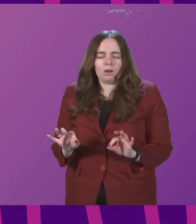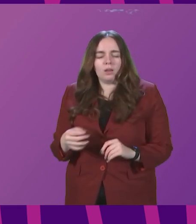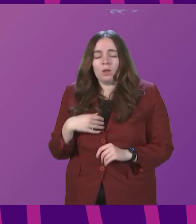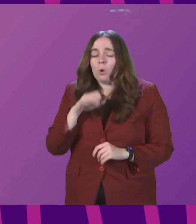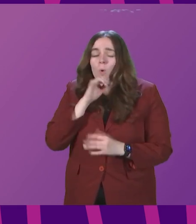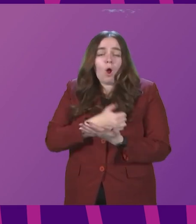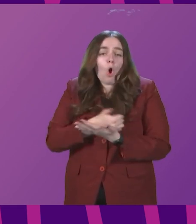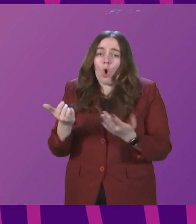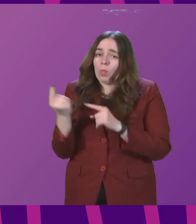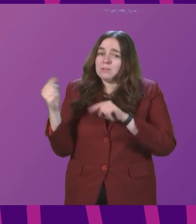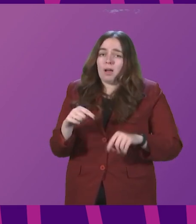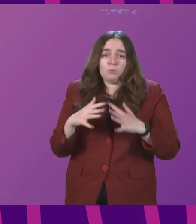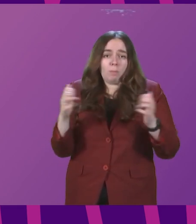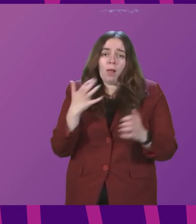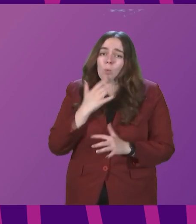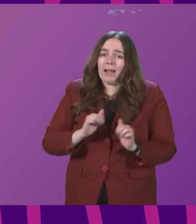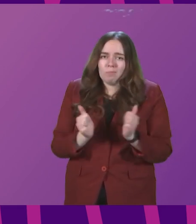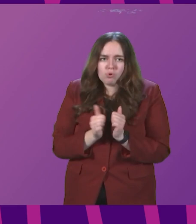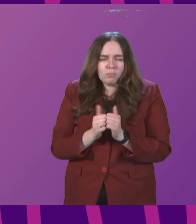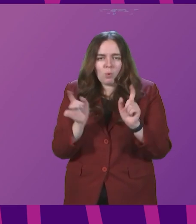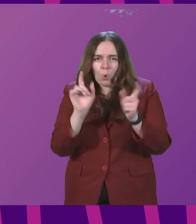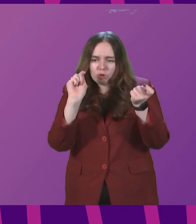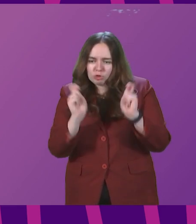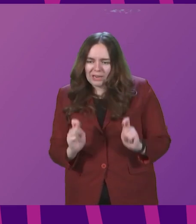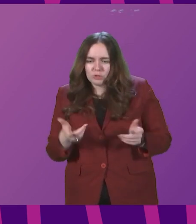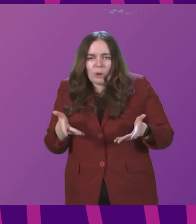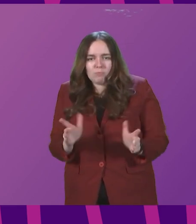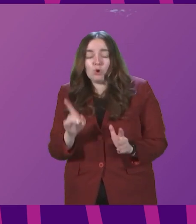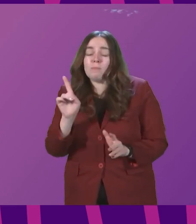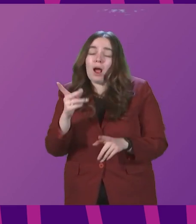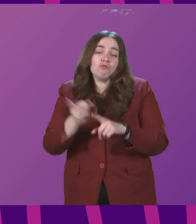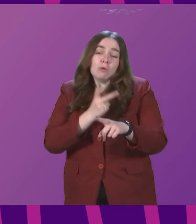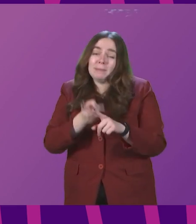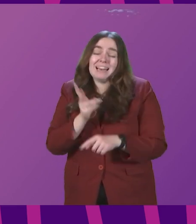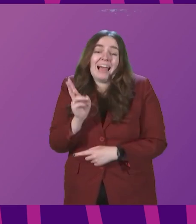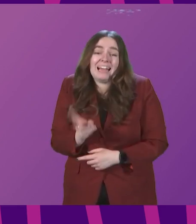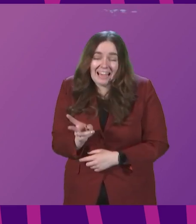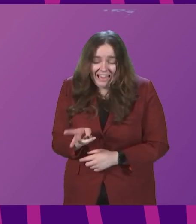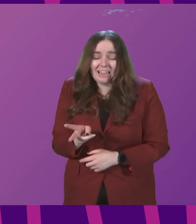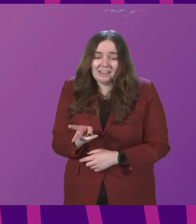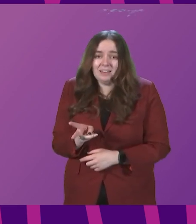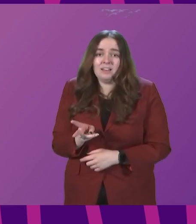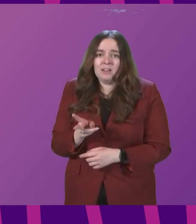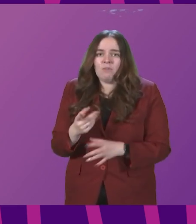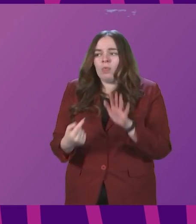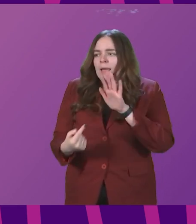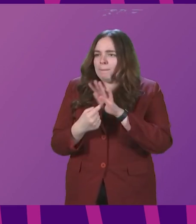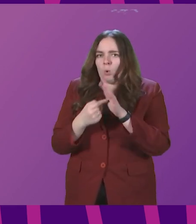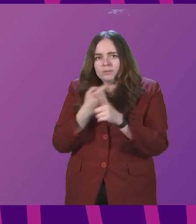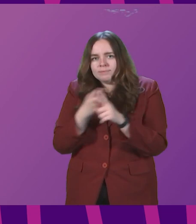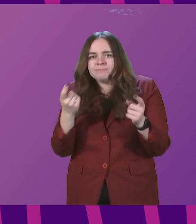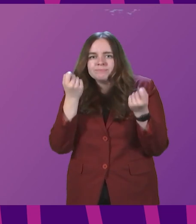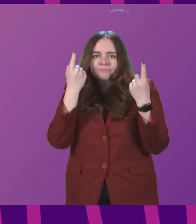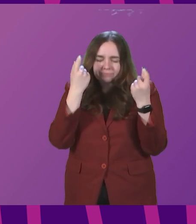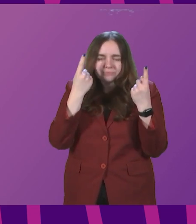always come to Parliament appropriately with changes to our approach. But I would repeat again, just for the importance of understanding this